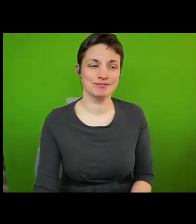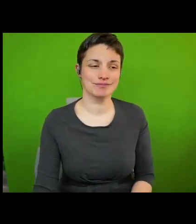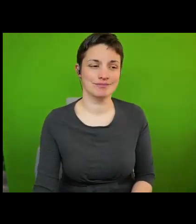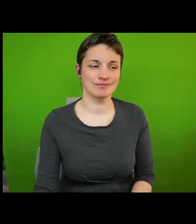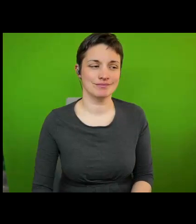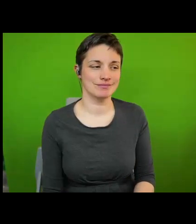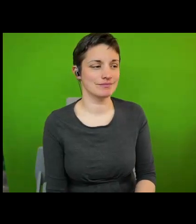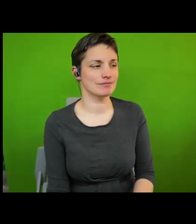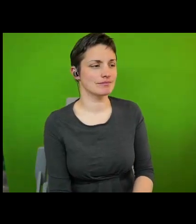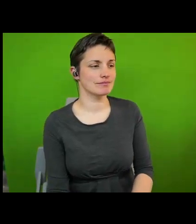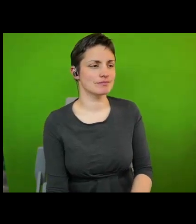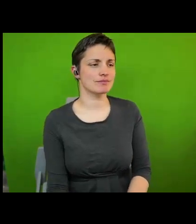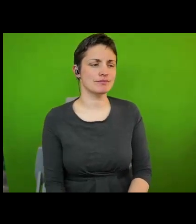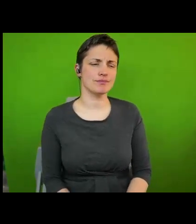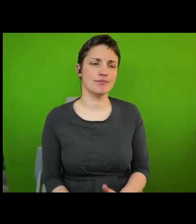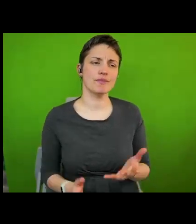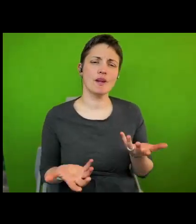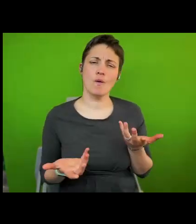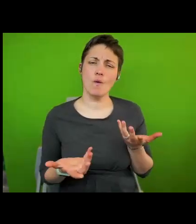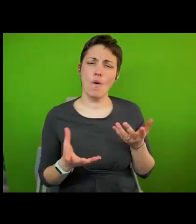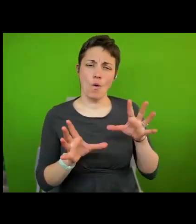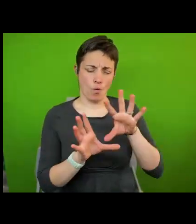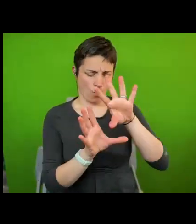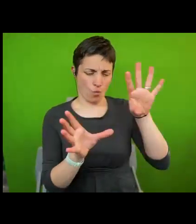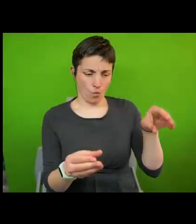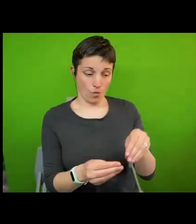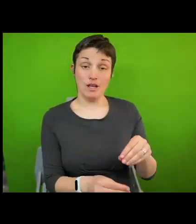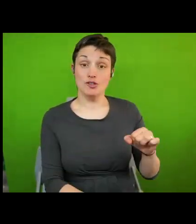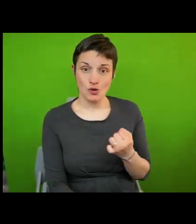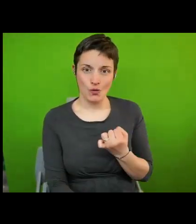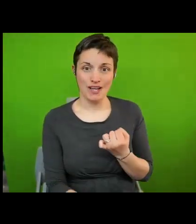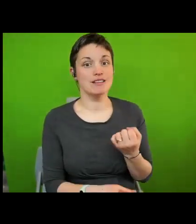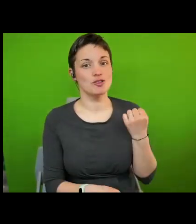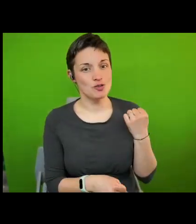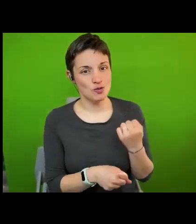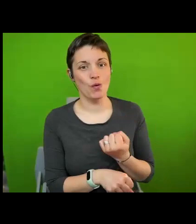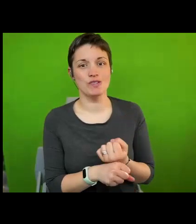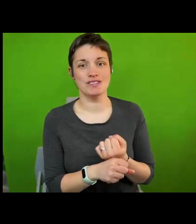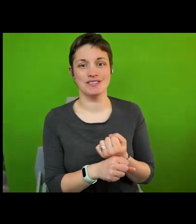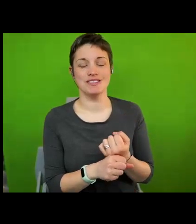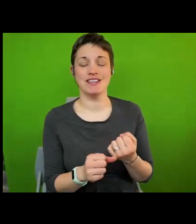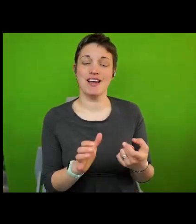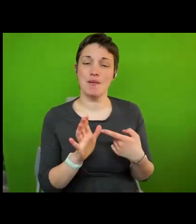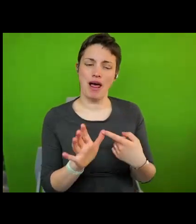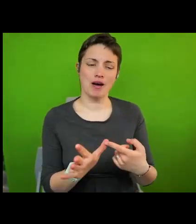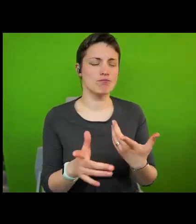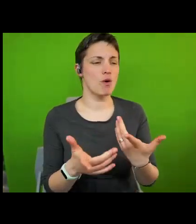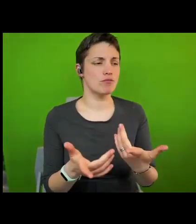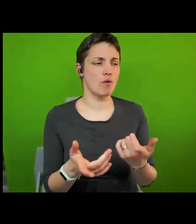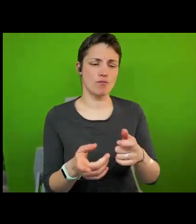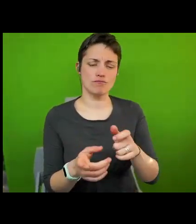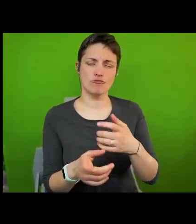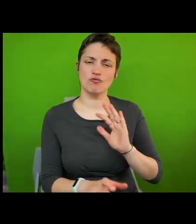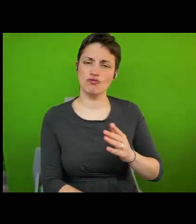and all of this should and does apply in particular to those rights which are considered of primary